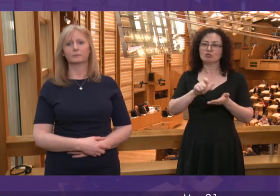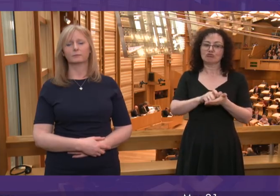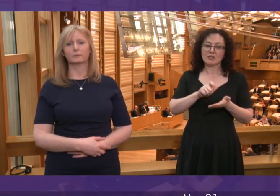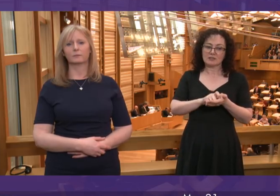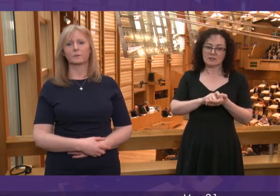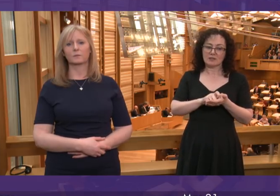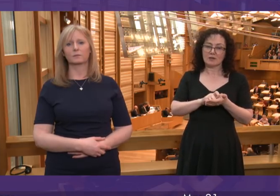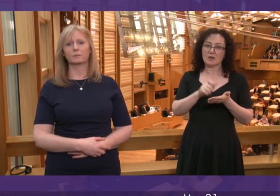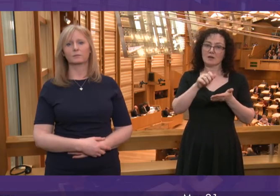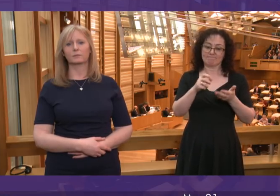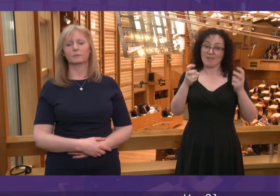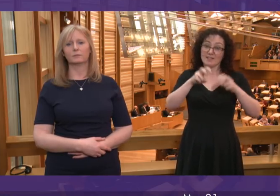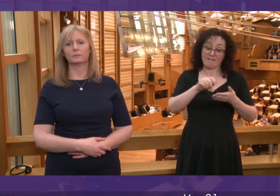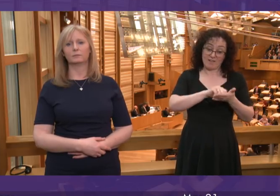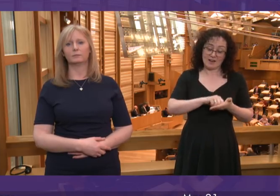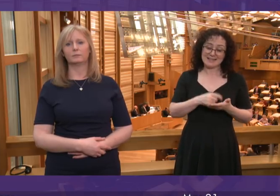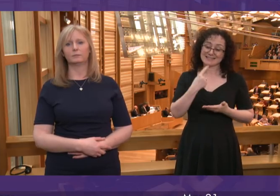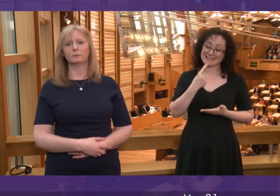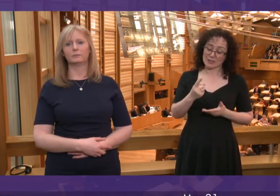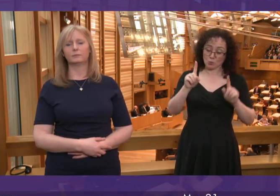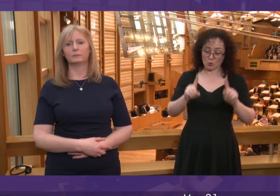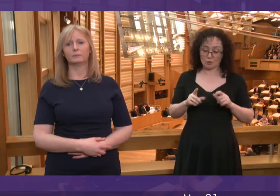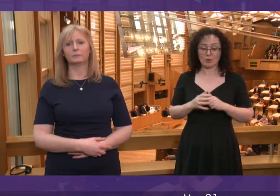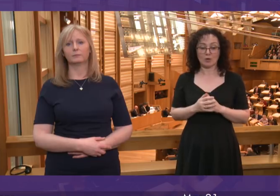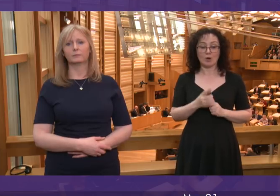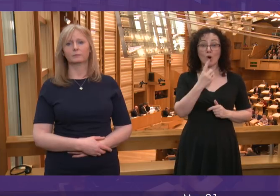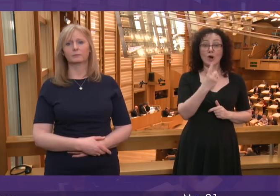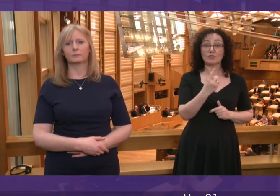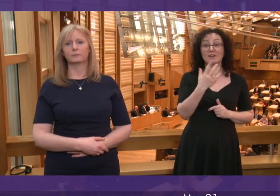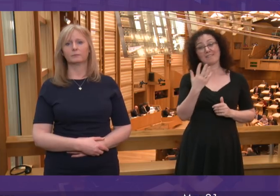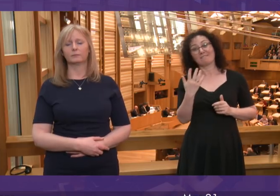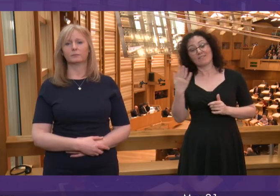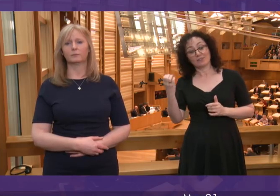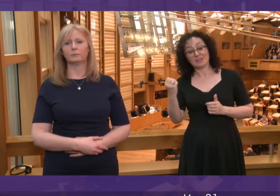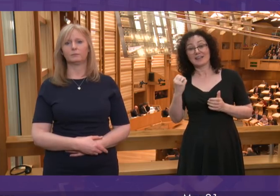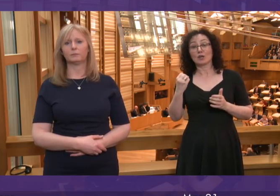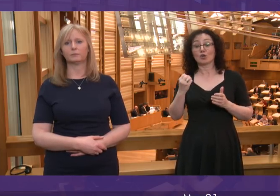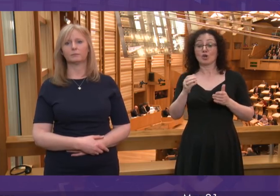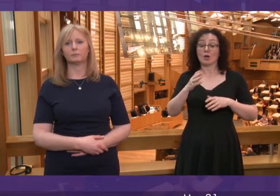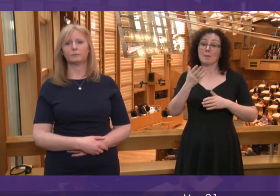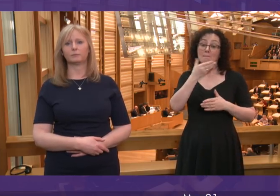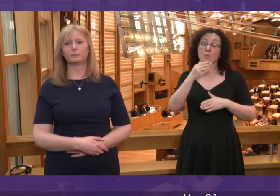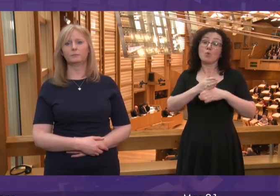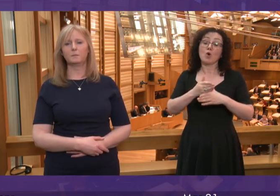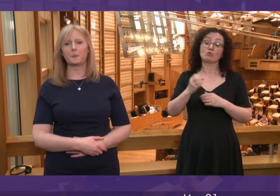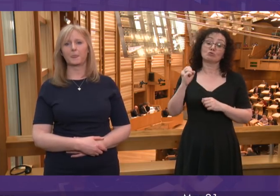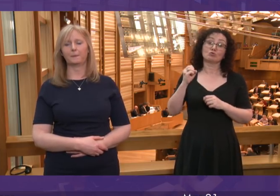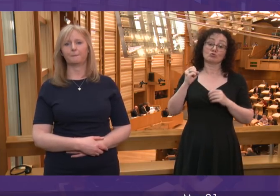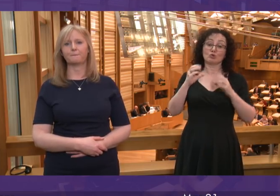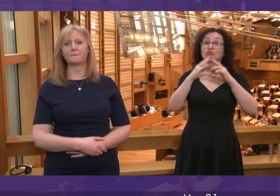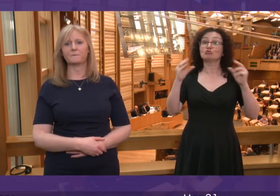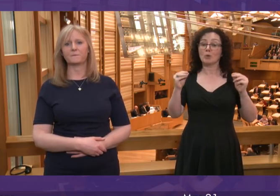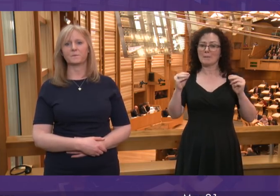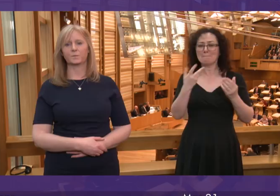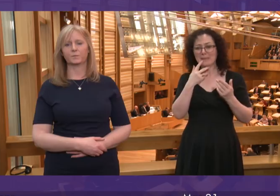Survey was published today. It records that 115 shop workers were physically attacked at work every single day across the